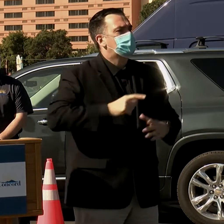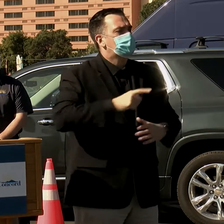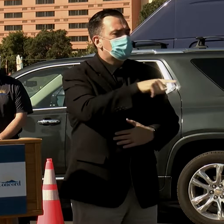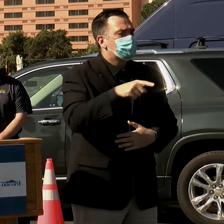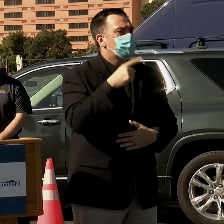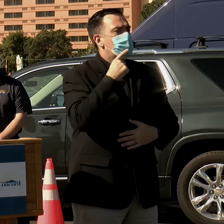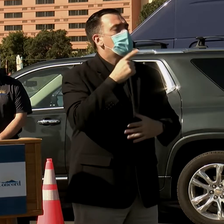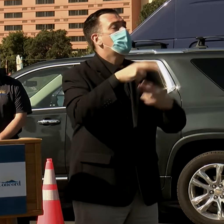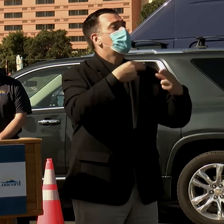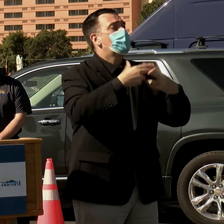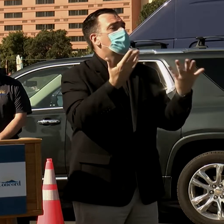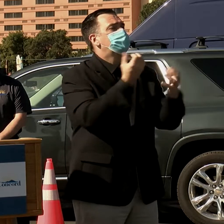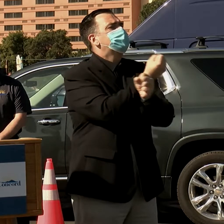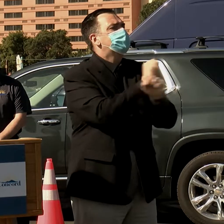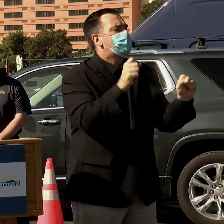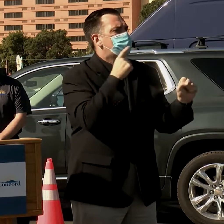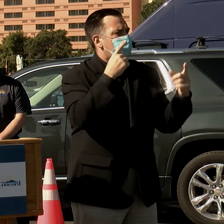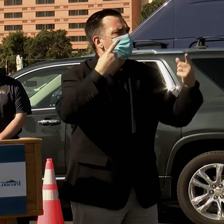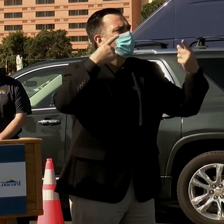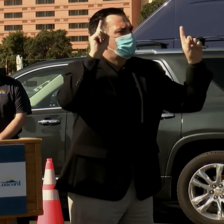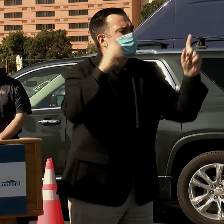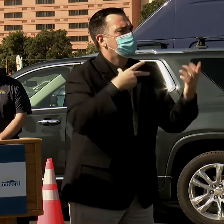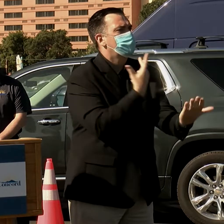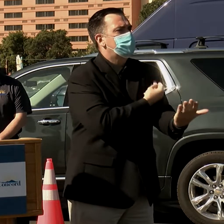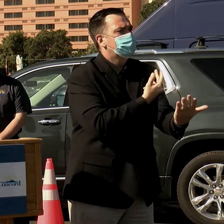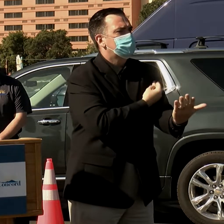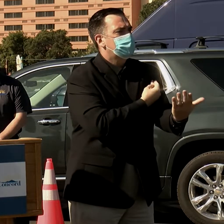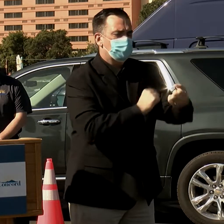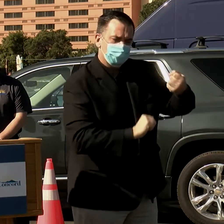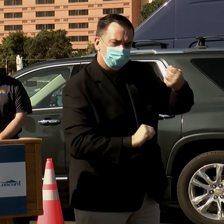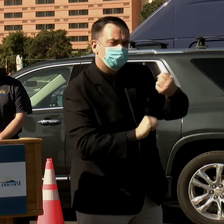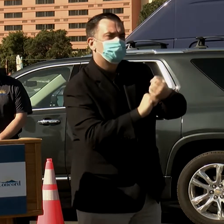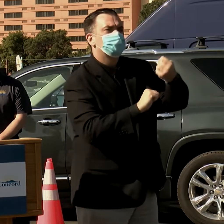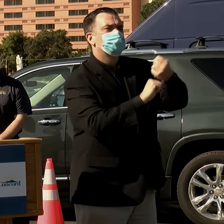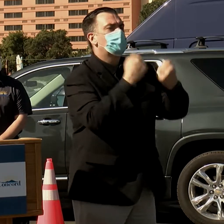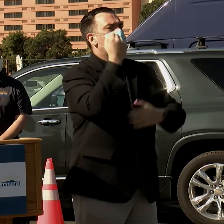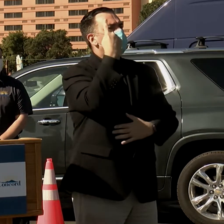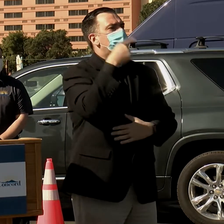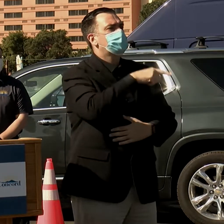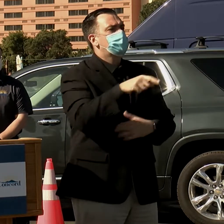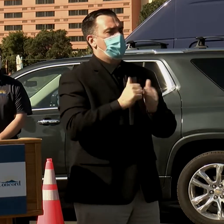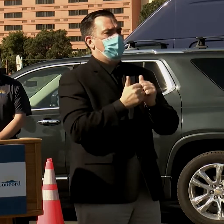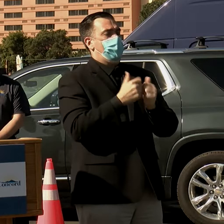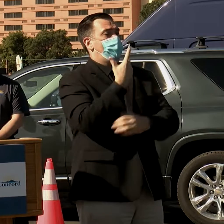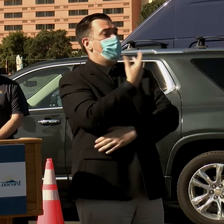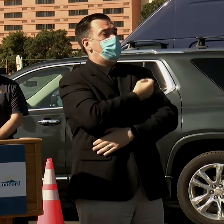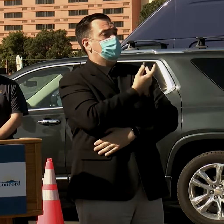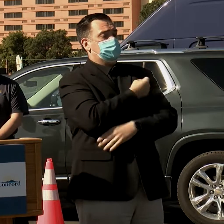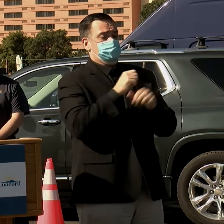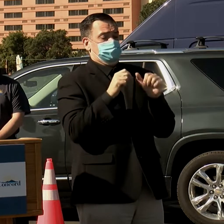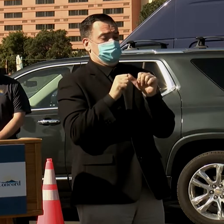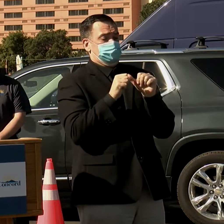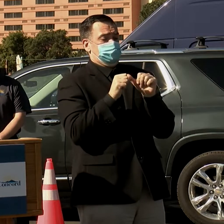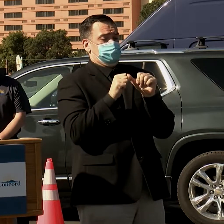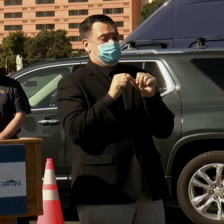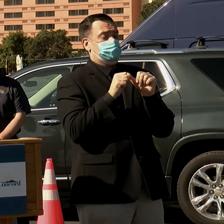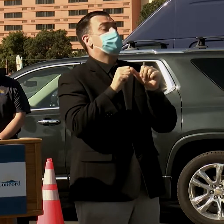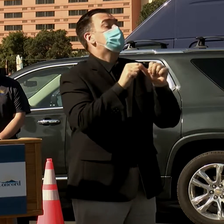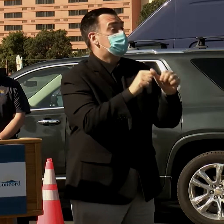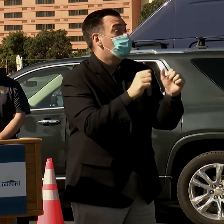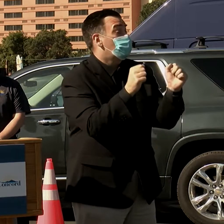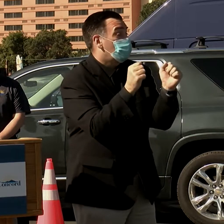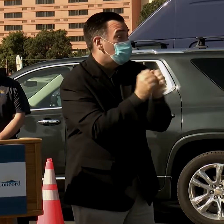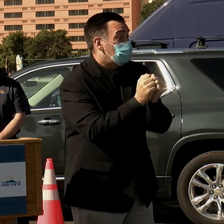safety and effectiveness of the vaccines and to promote understanding of how a vaccine coupled with